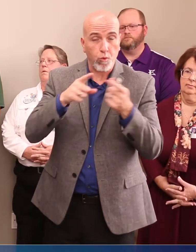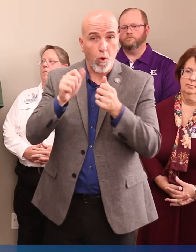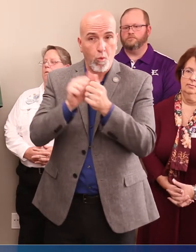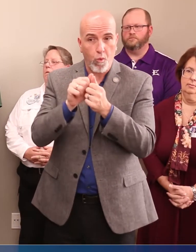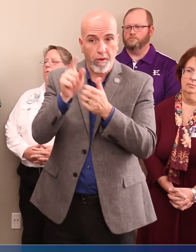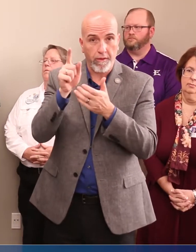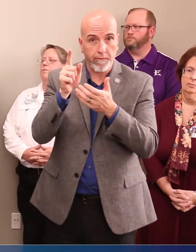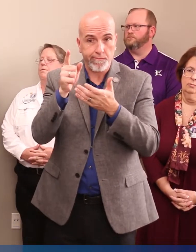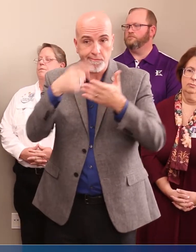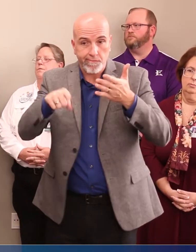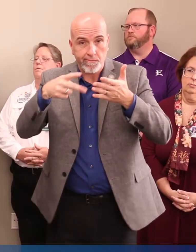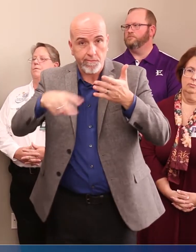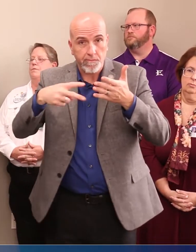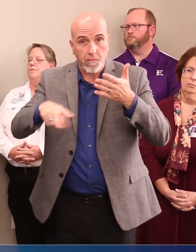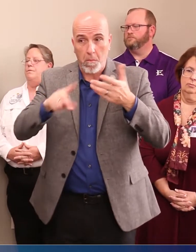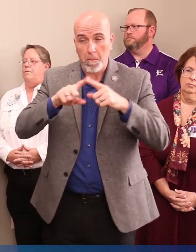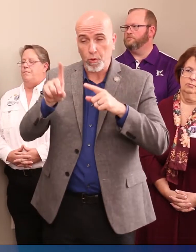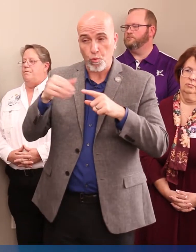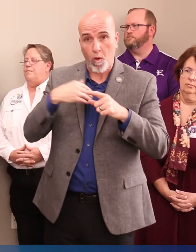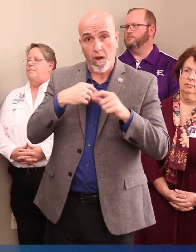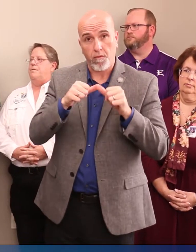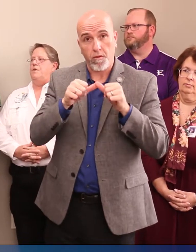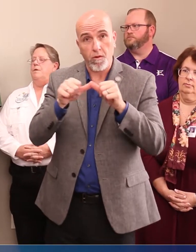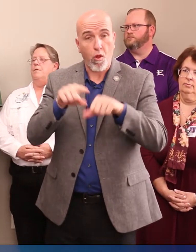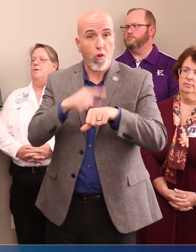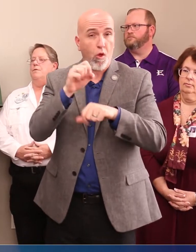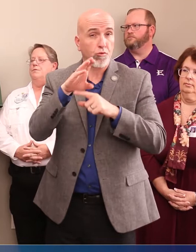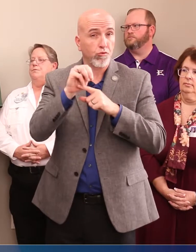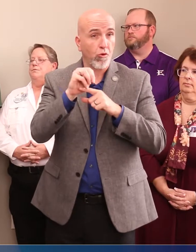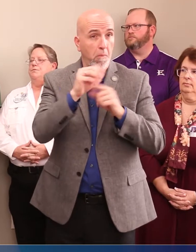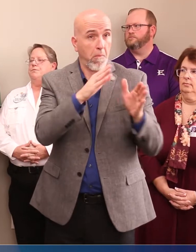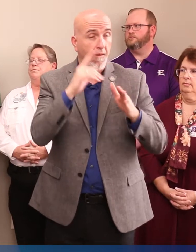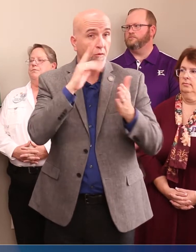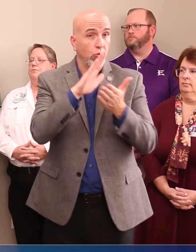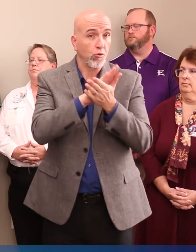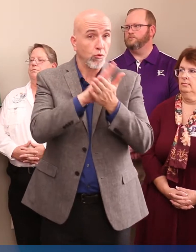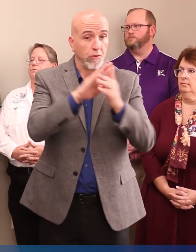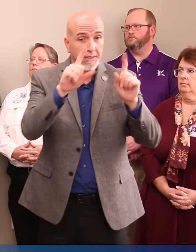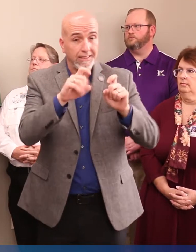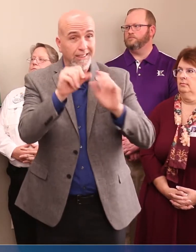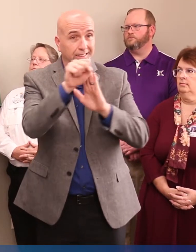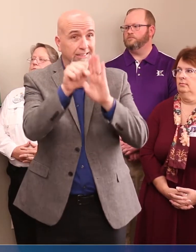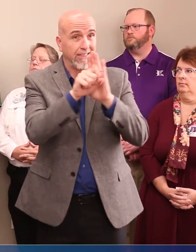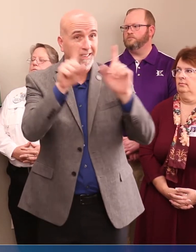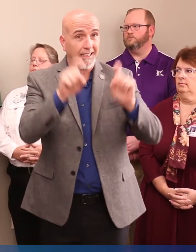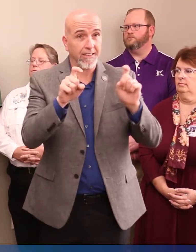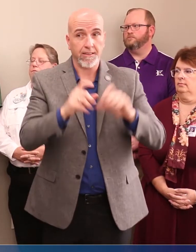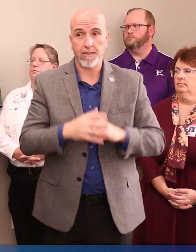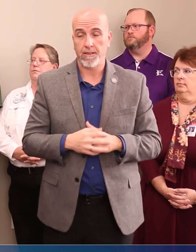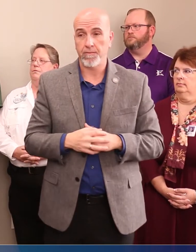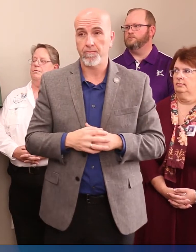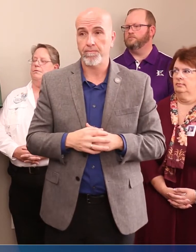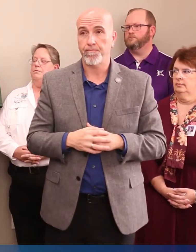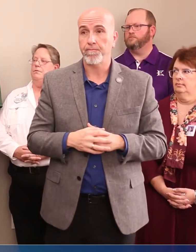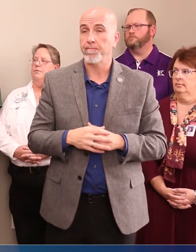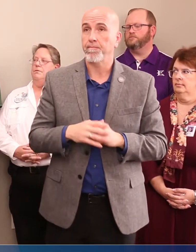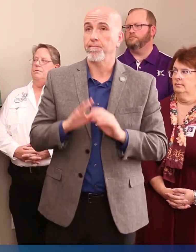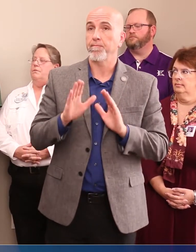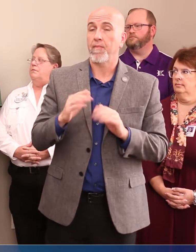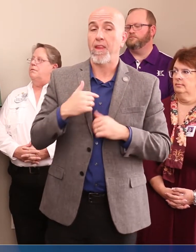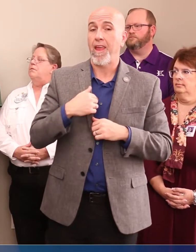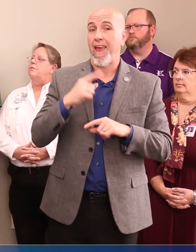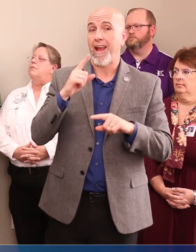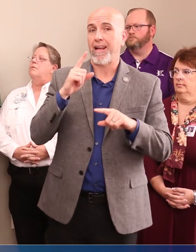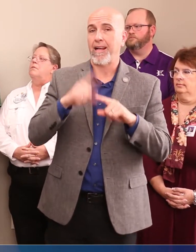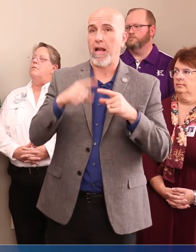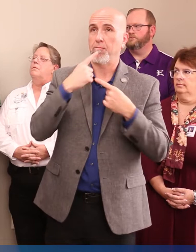Yes, Is there a long-term plan afterwards when it comes to school testing and state testing? I can't speak to the plan